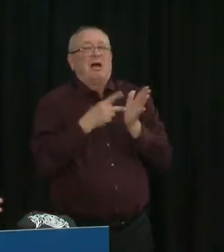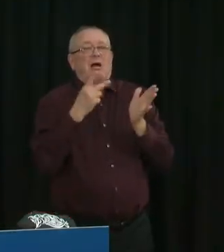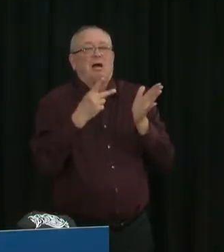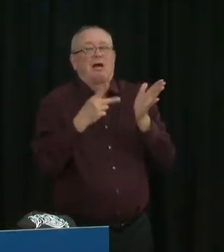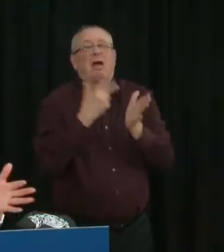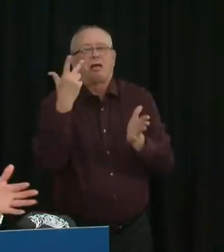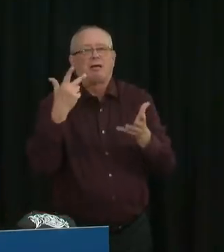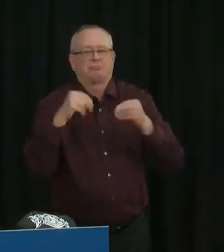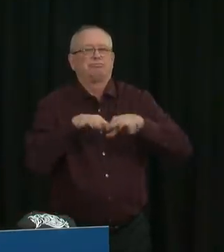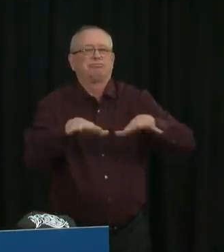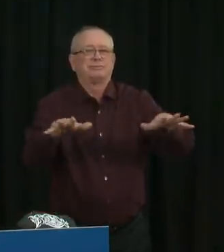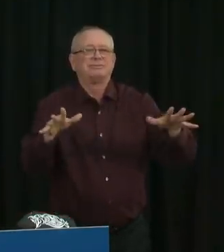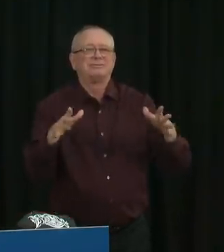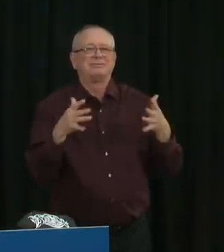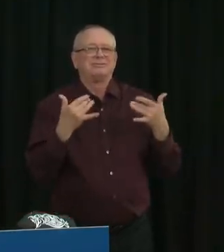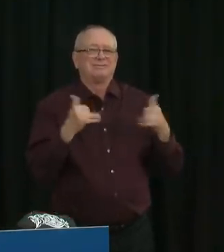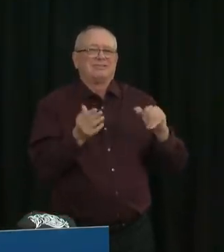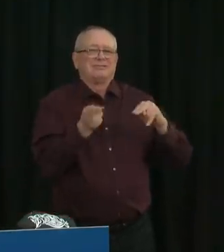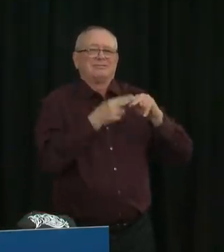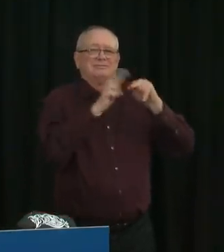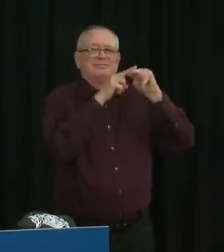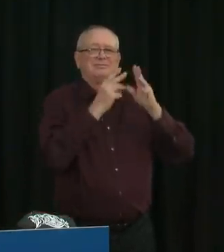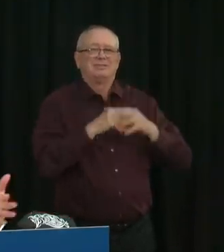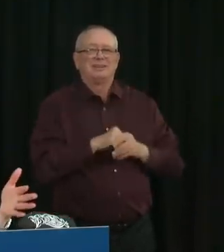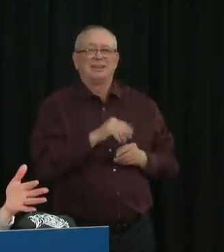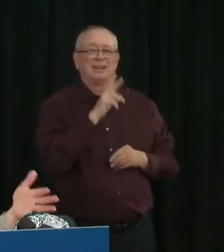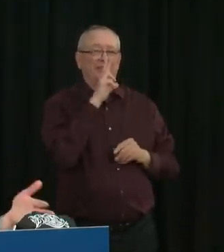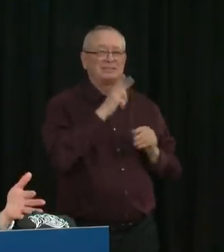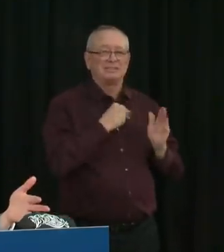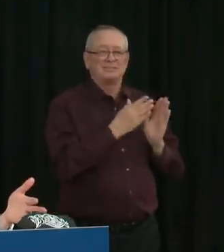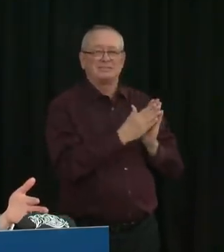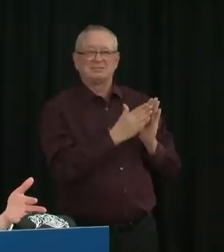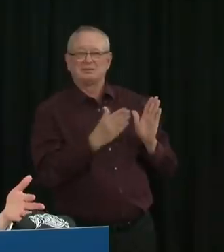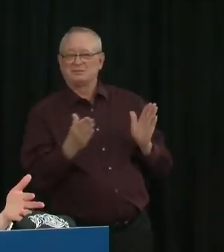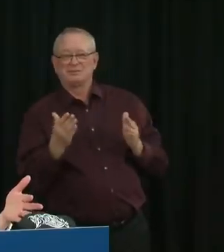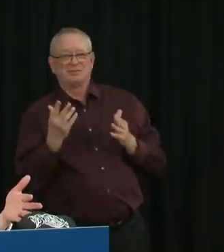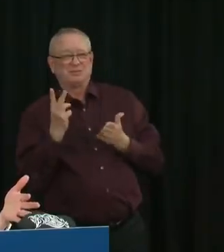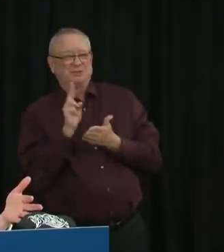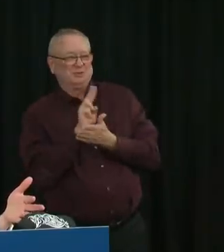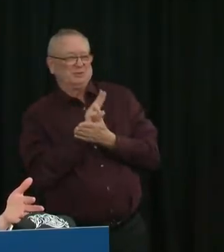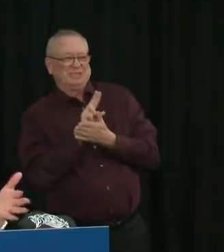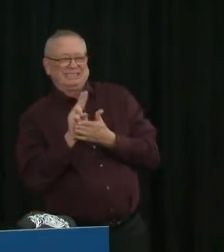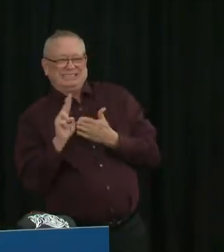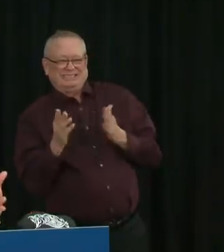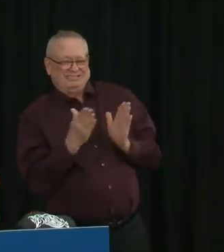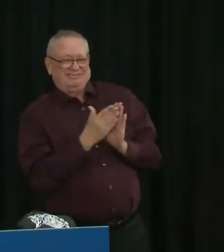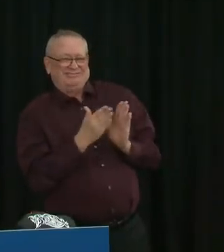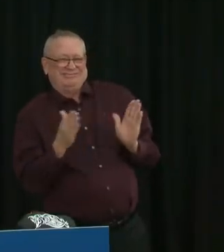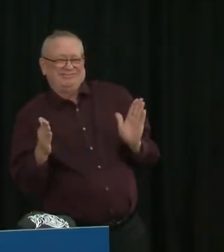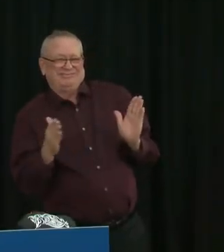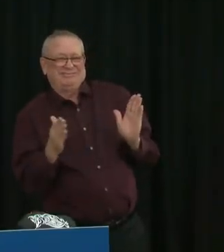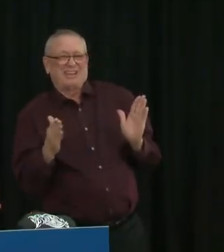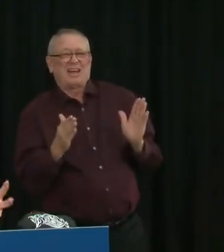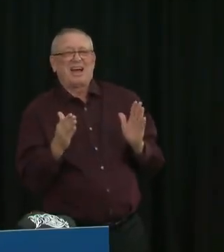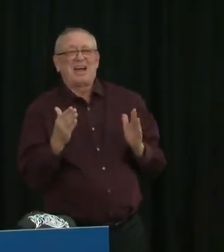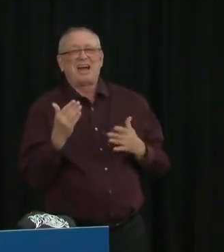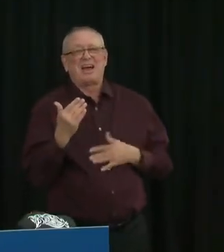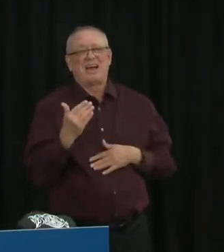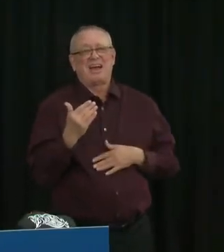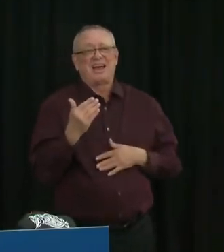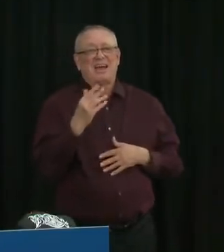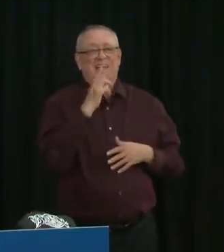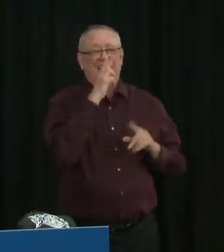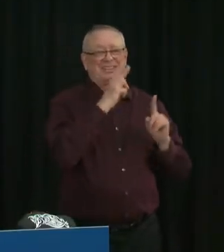still within the tail end of that 14 days from Thanksgiving, but we are starting to see that secondary spread from Thanksgiving cases and the